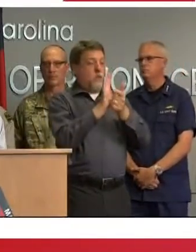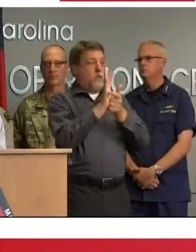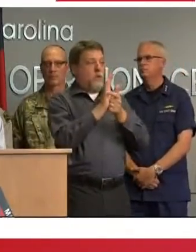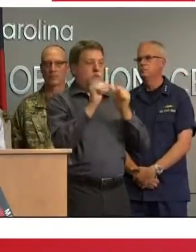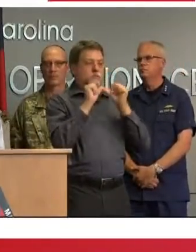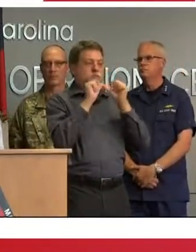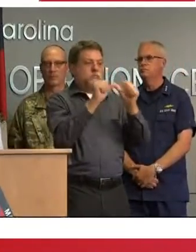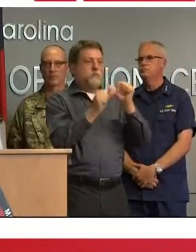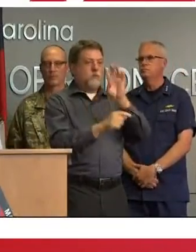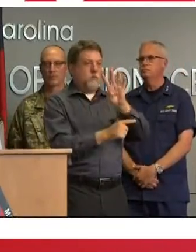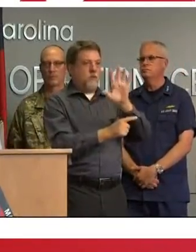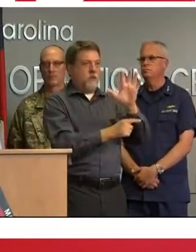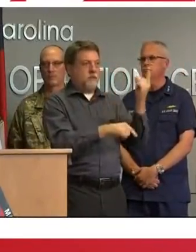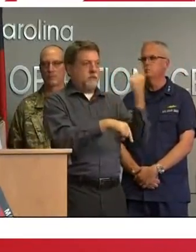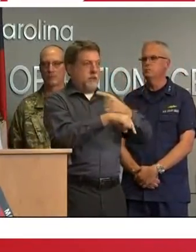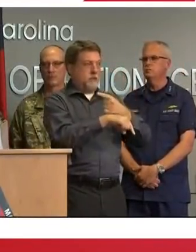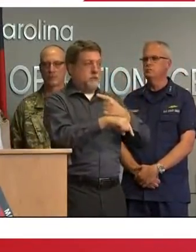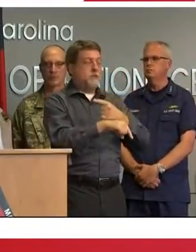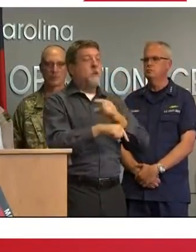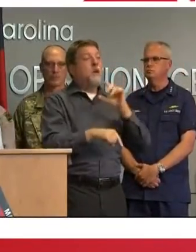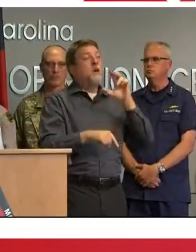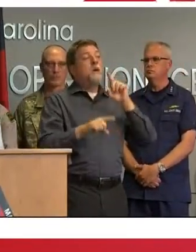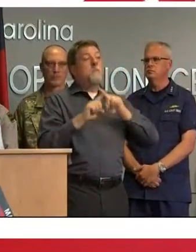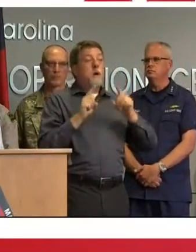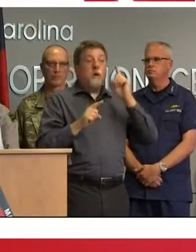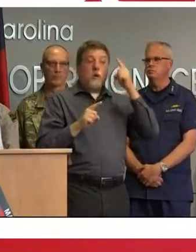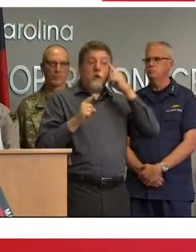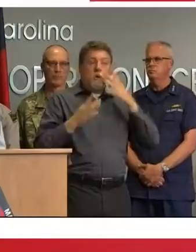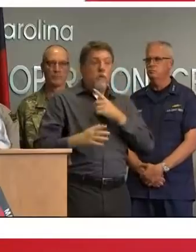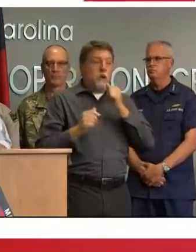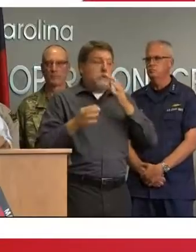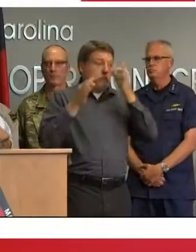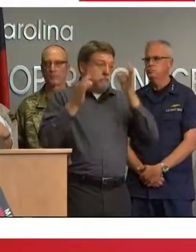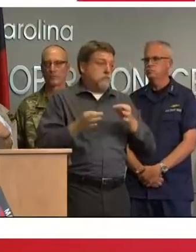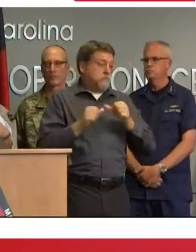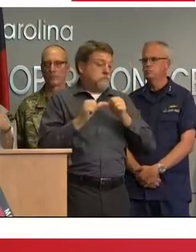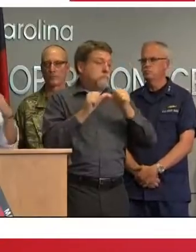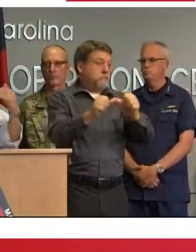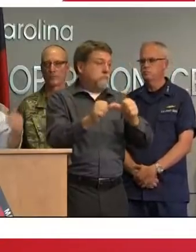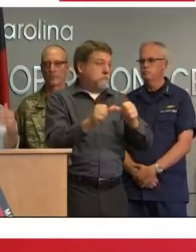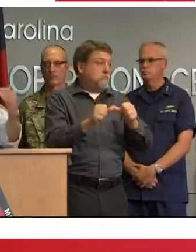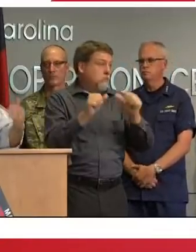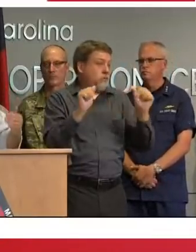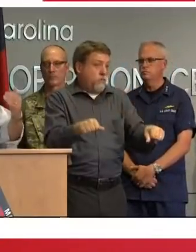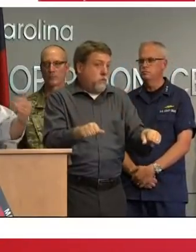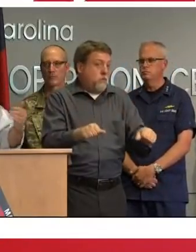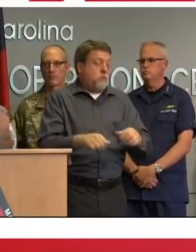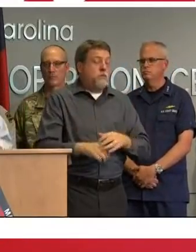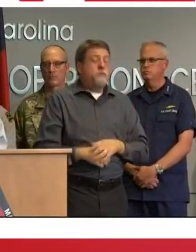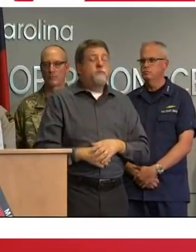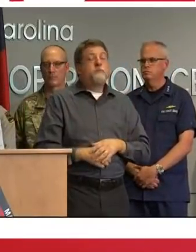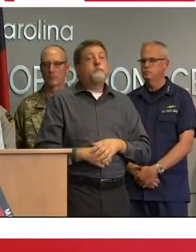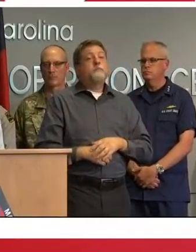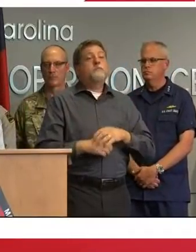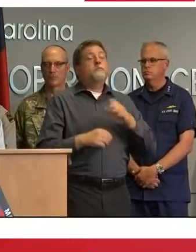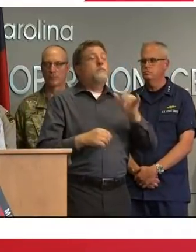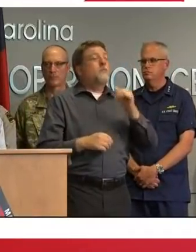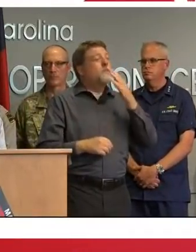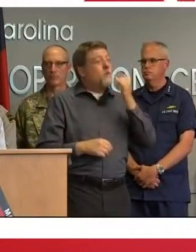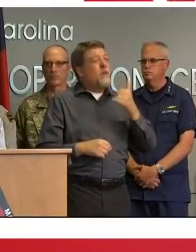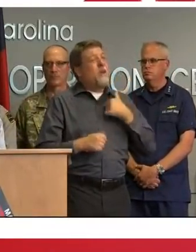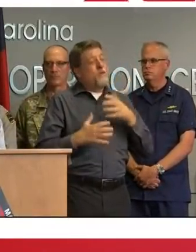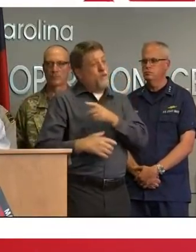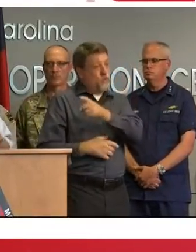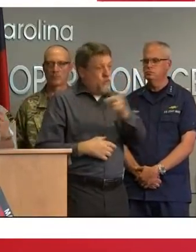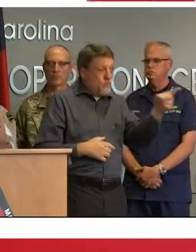that it should be extended for a longer period of time when in the days and weeks that follow please people